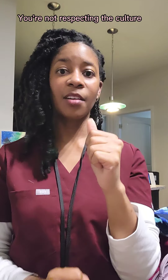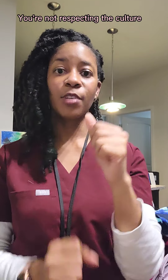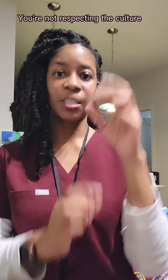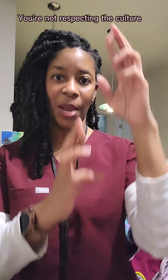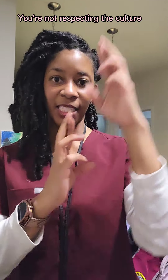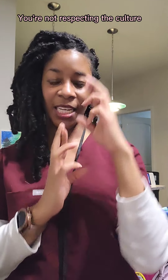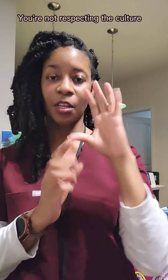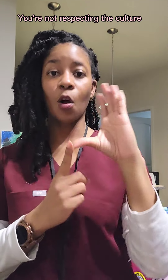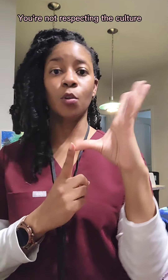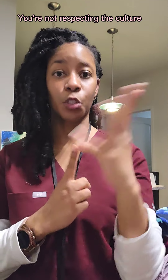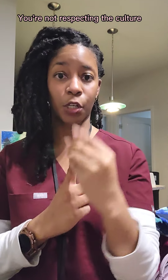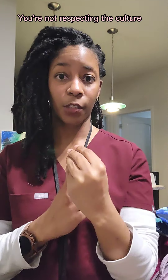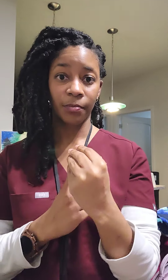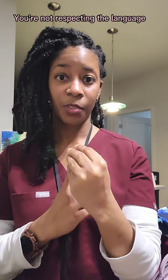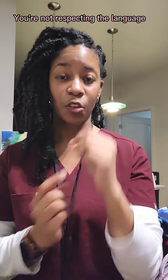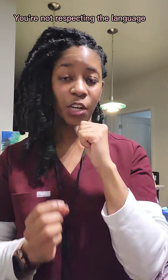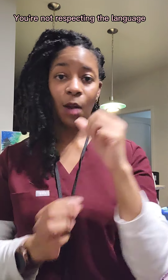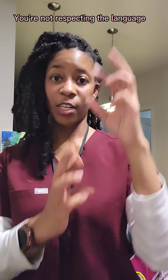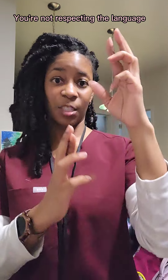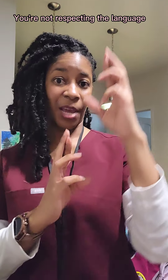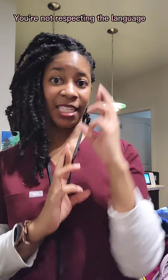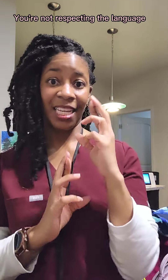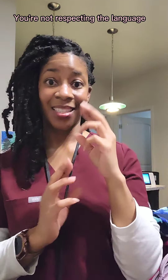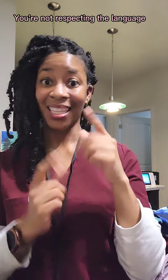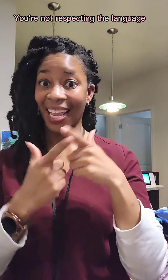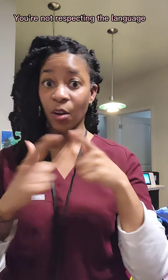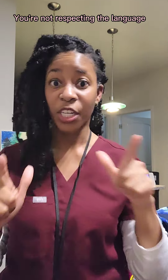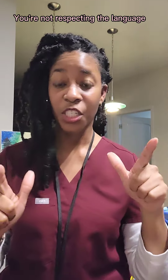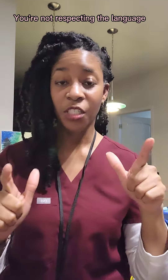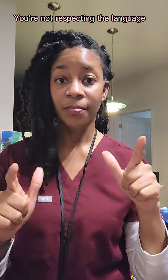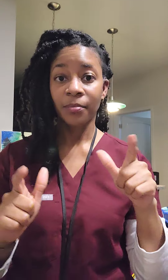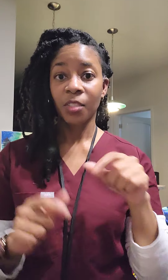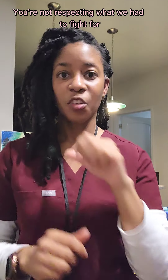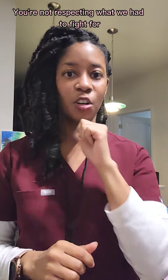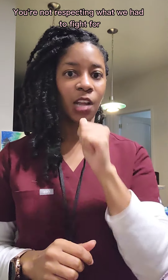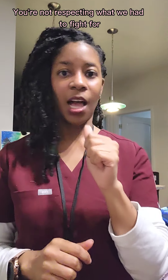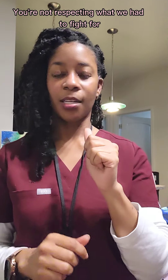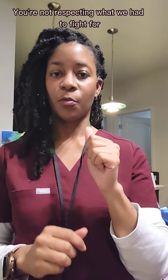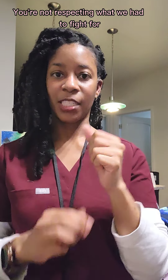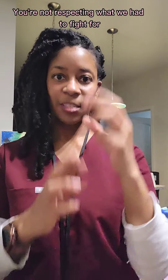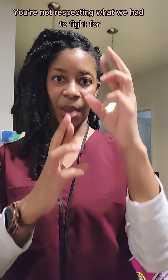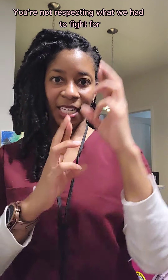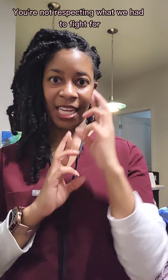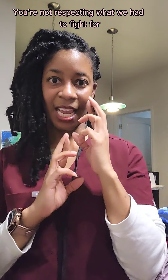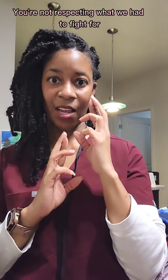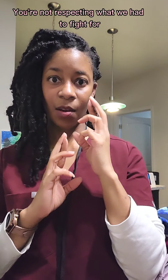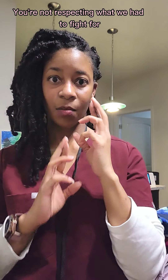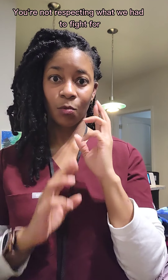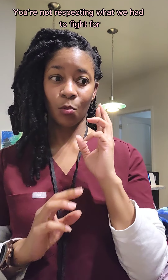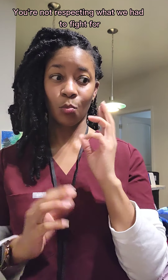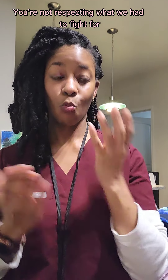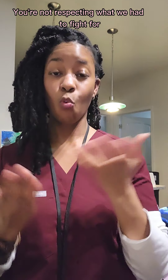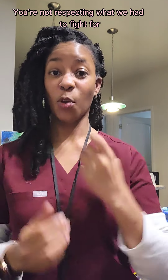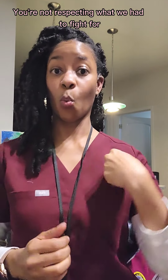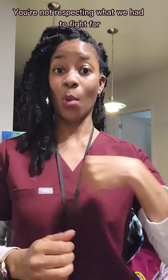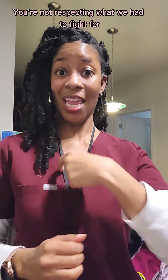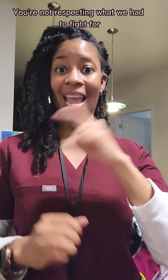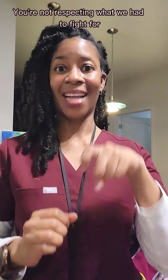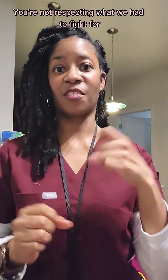respecting the culture. You're not respecting the language. You're not respecting what we had to